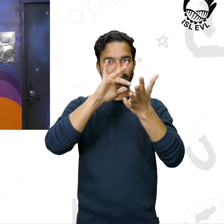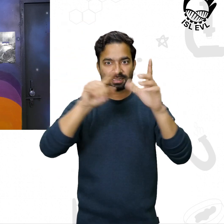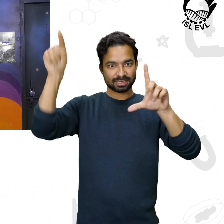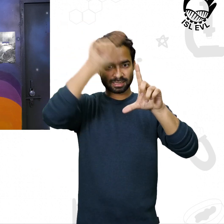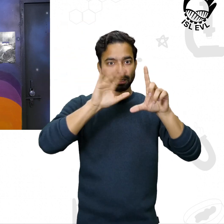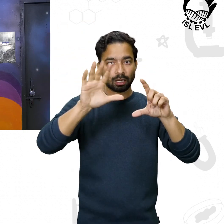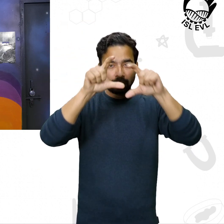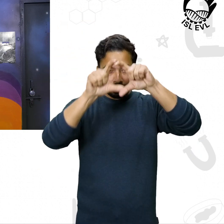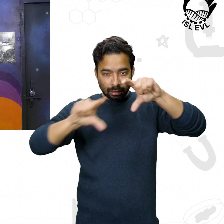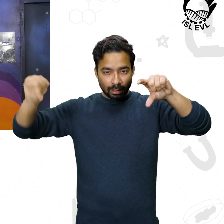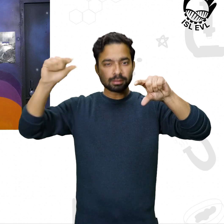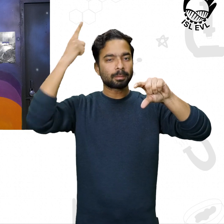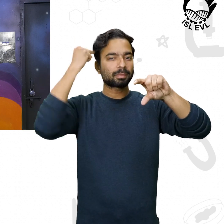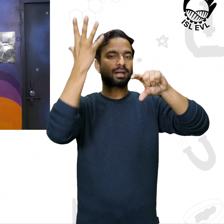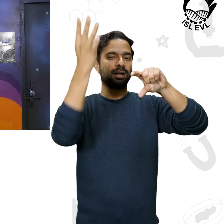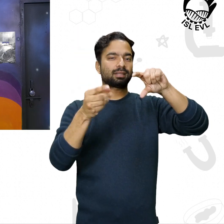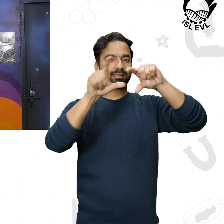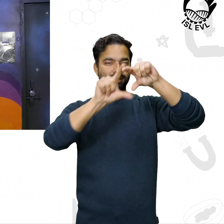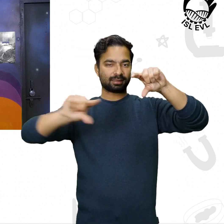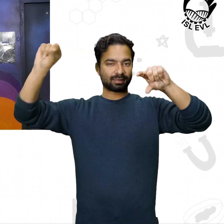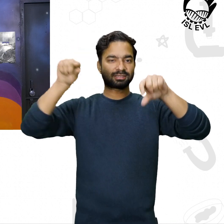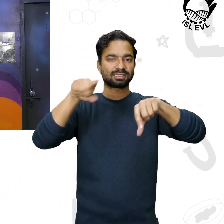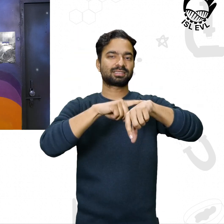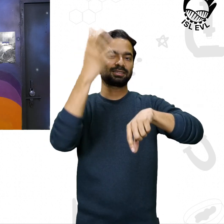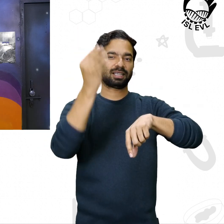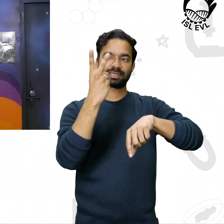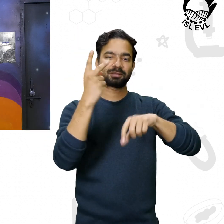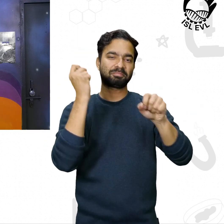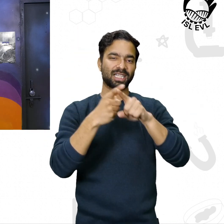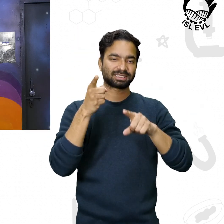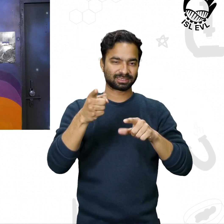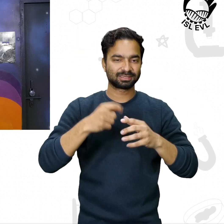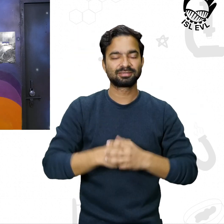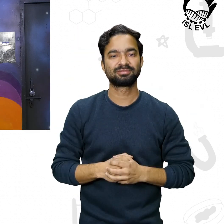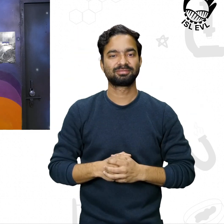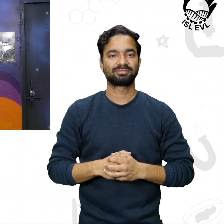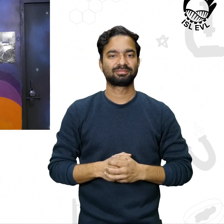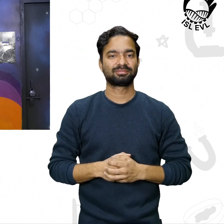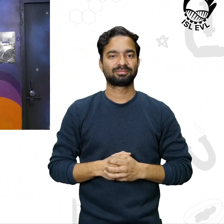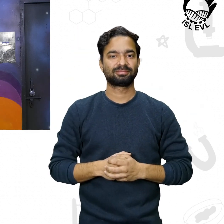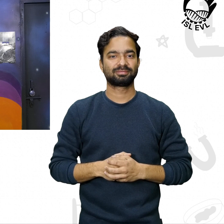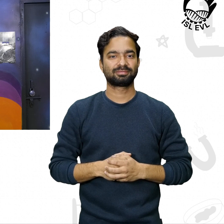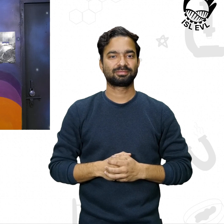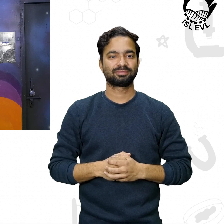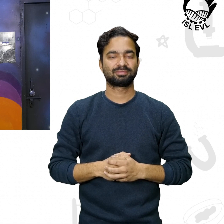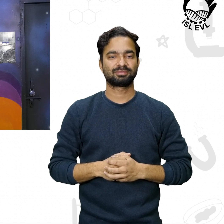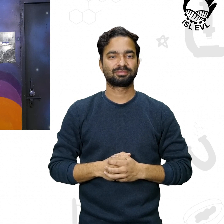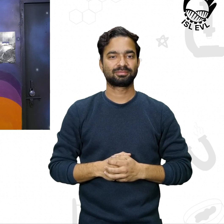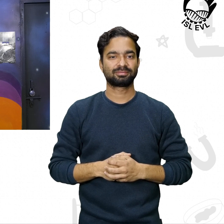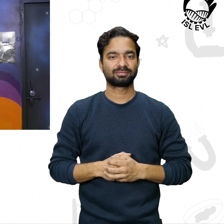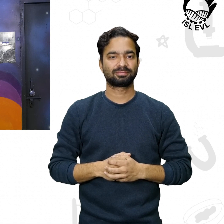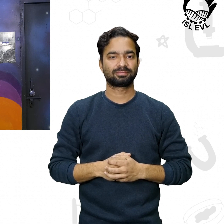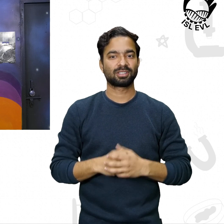the thing that you see in the white disk, that is visible at 7pm in the night sky. In the we